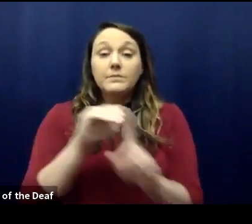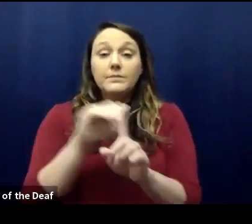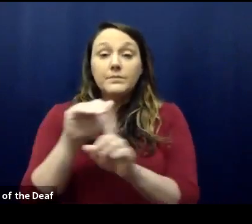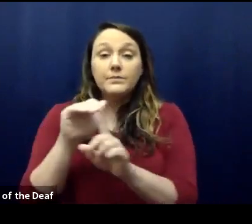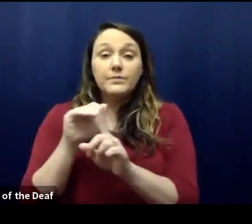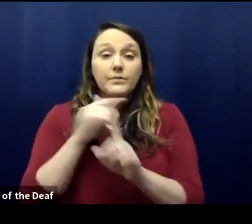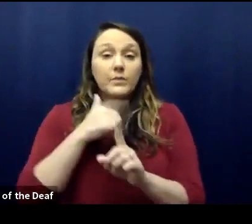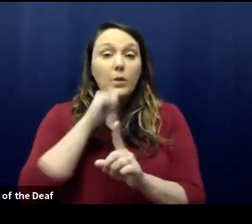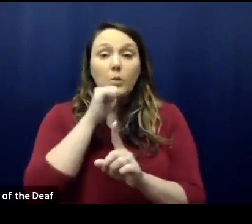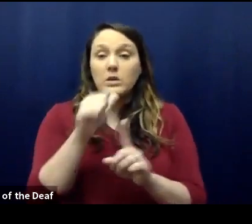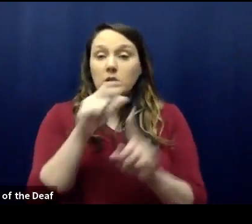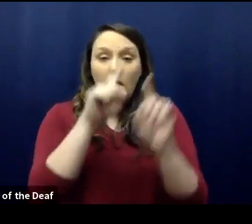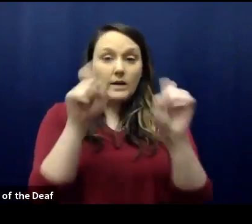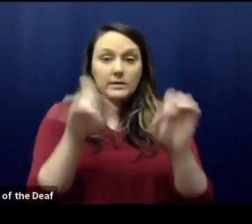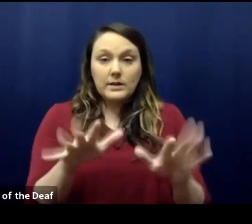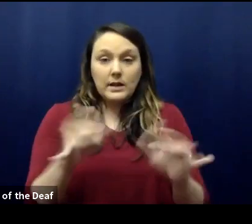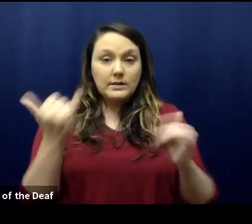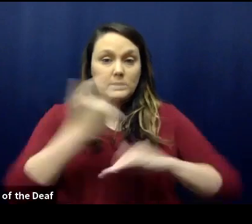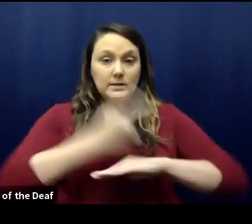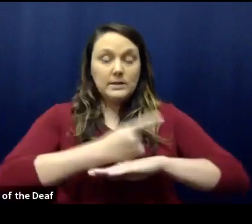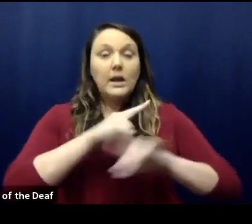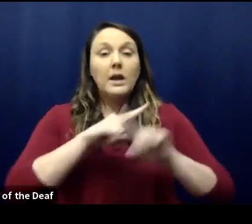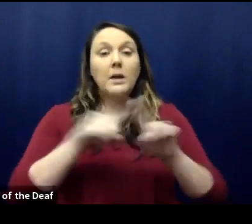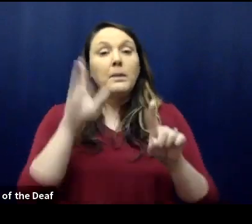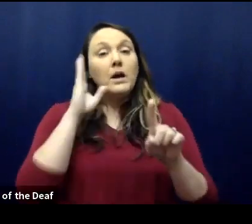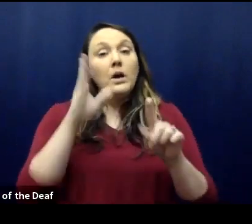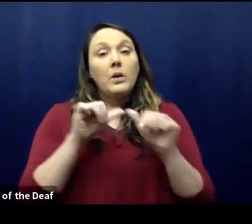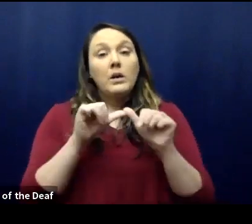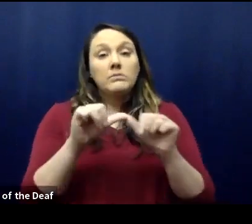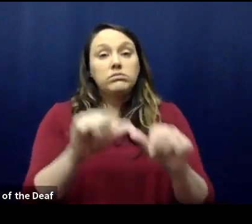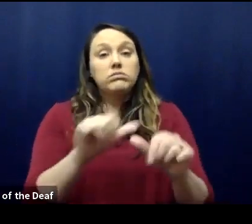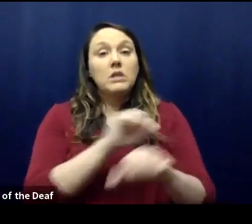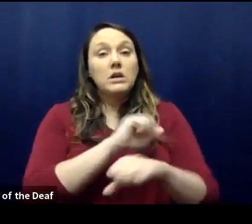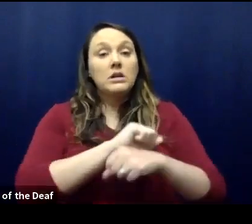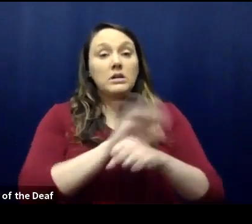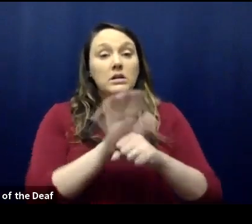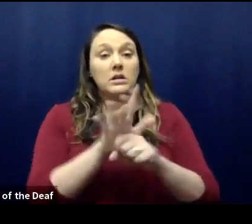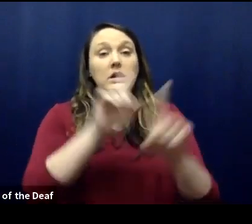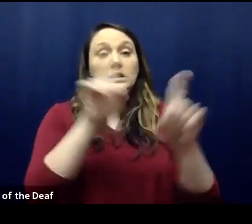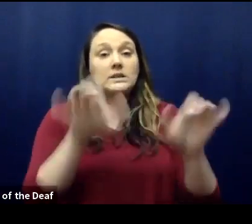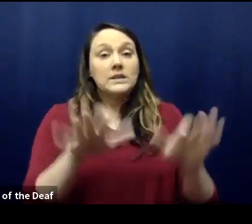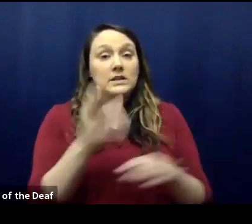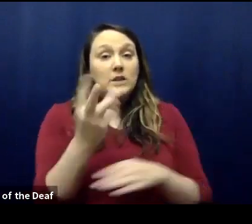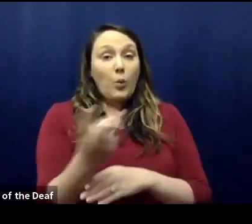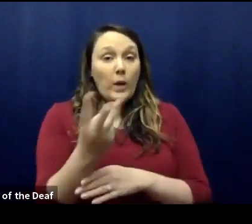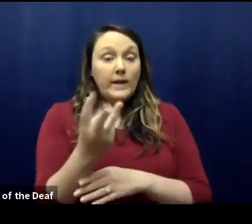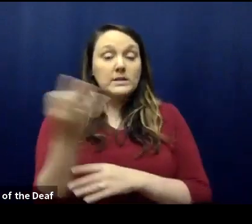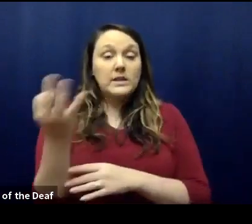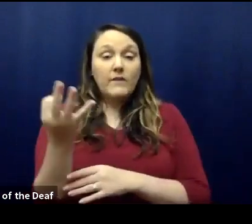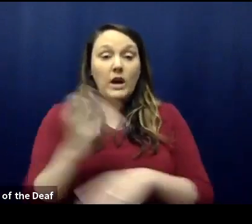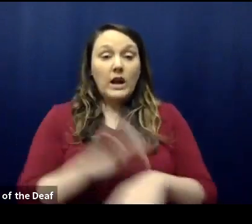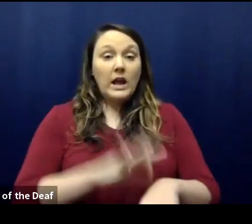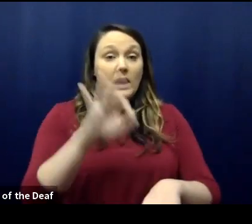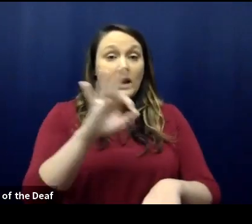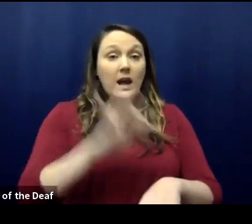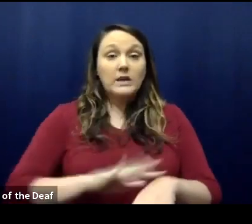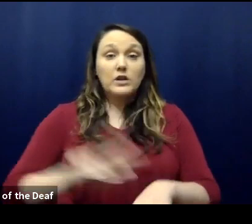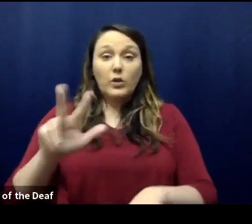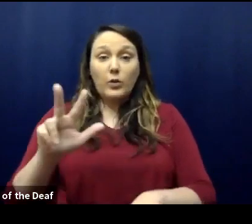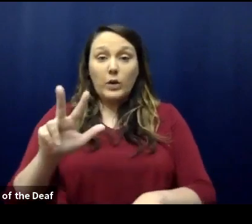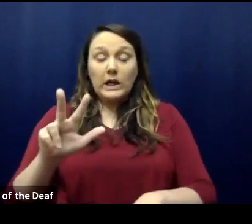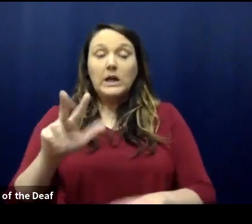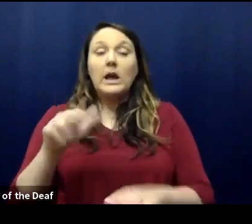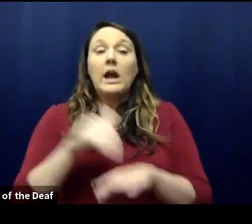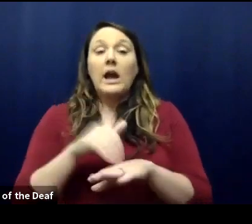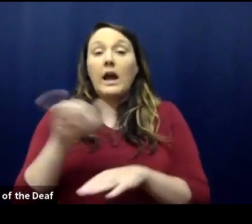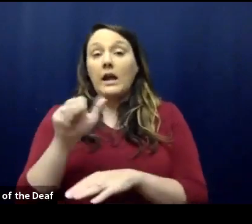are not testing today, but we'll continue our COVID-19 testing Wednesday and Friday of this week from 9 a.m. to 3 p.m. at